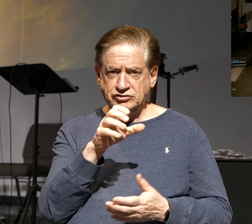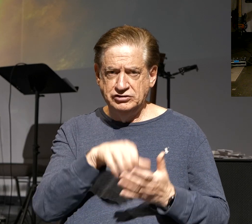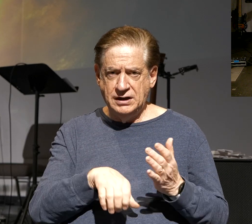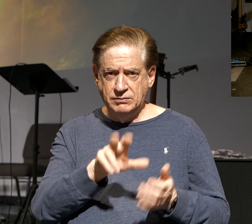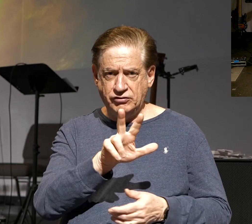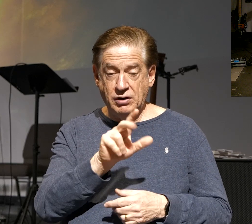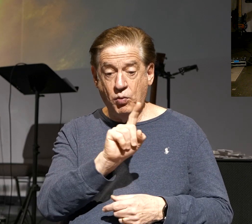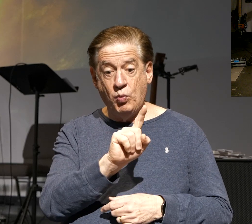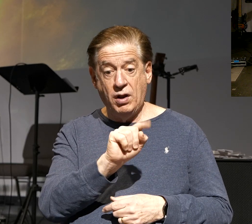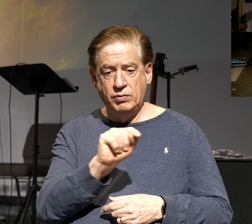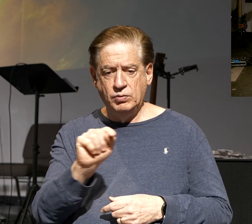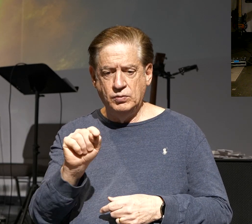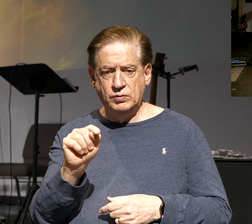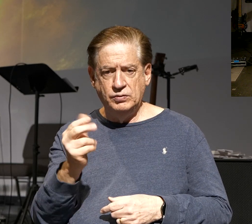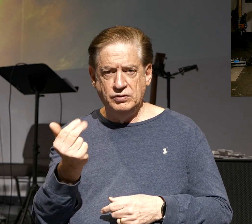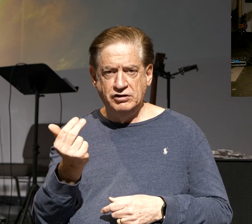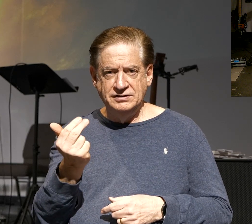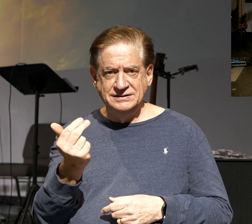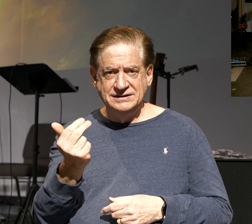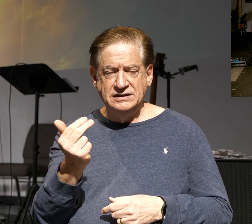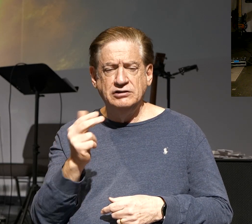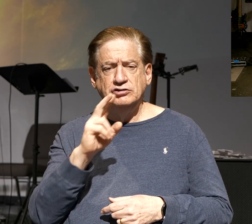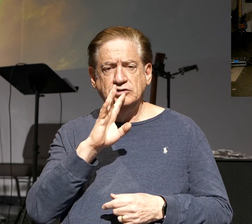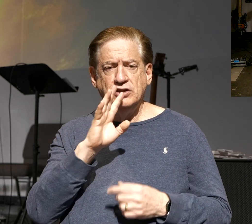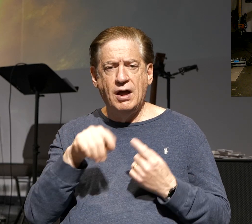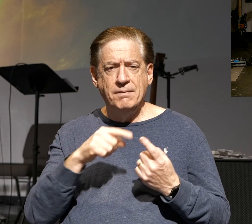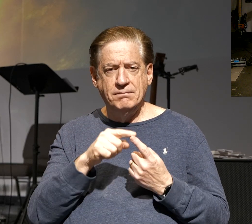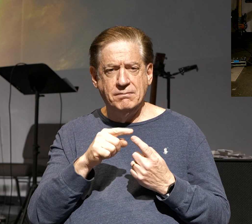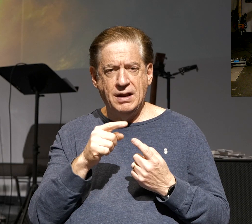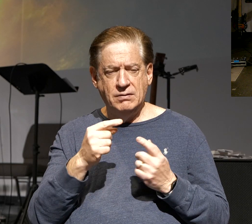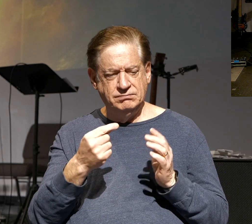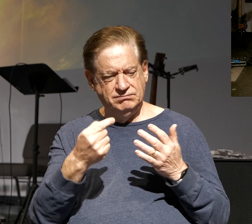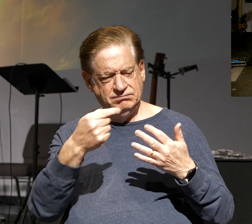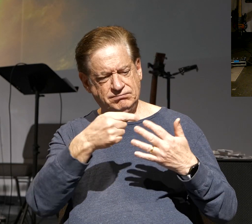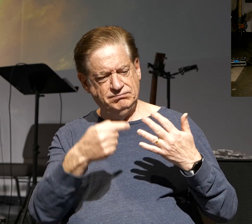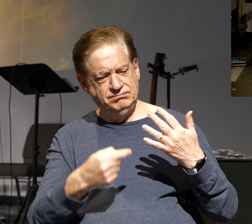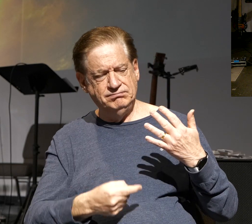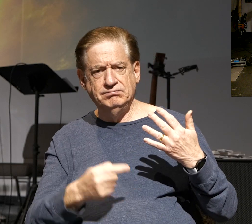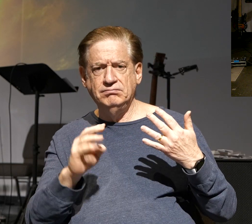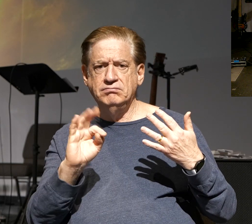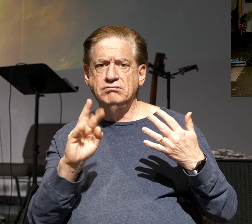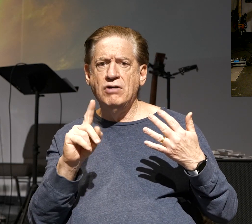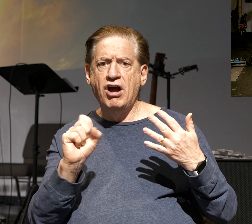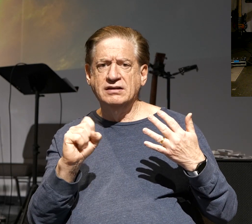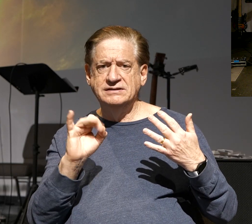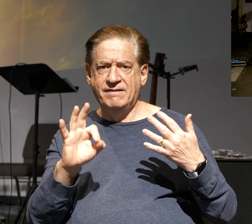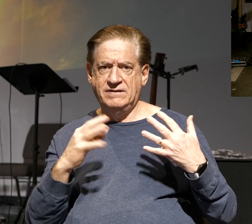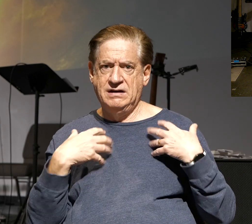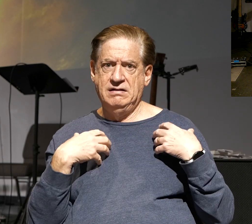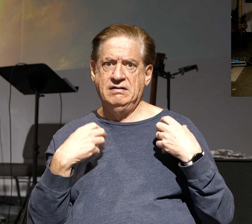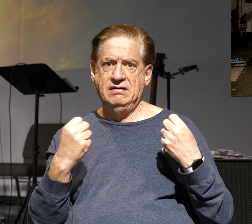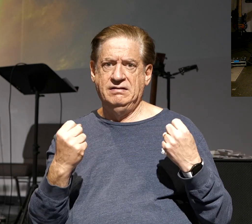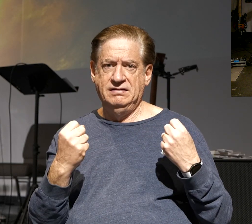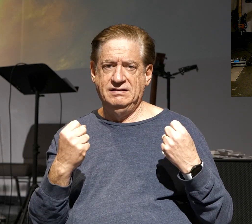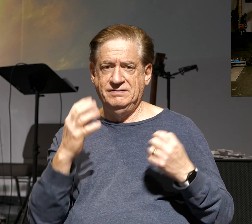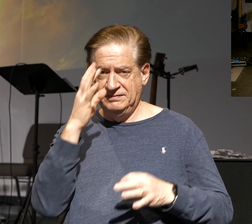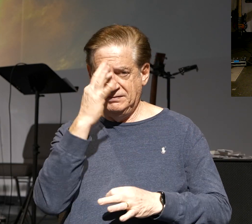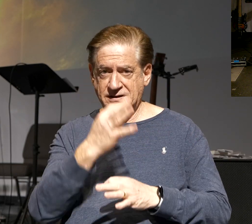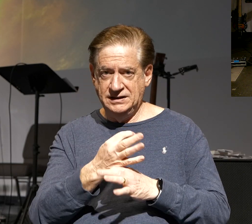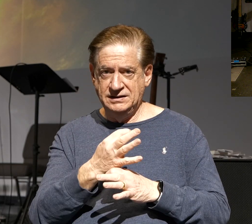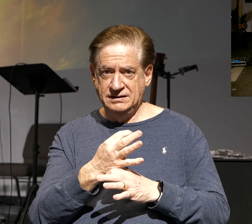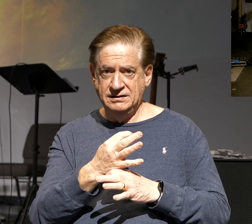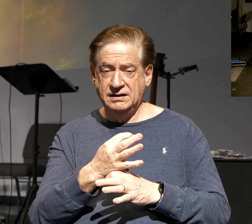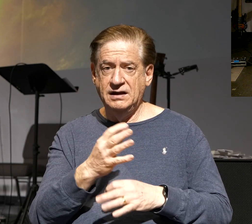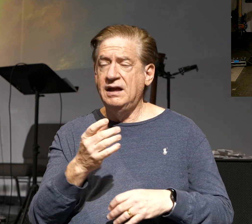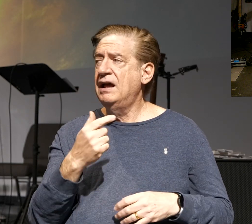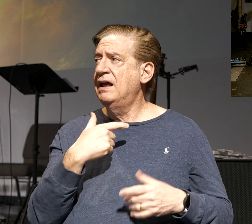13. We're talking about marks of a healthy faith, and so I mentioned Super Bowl Sunday, and let me